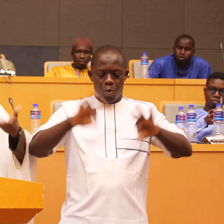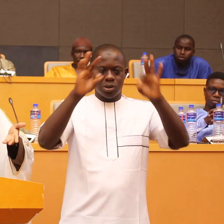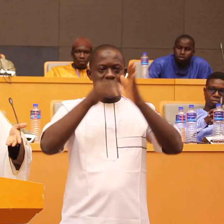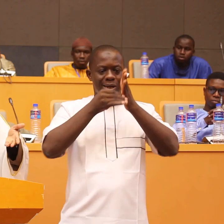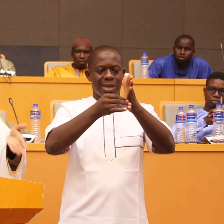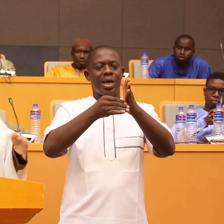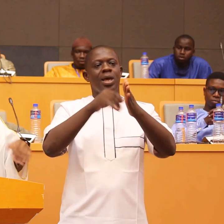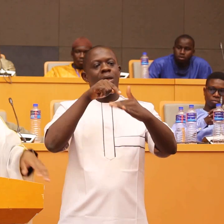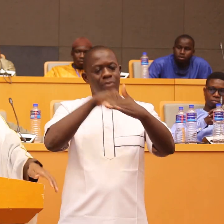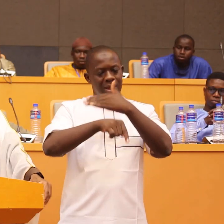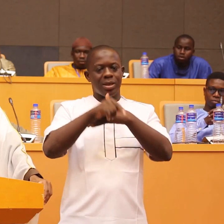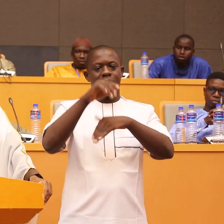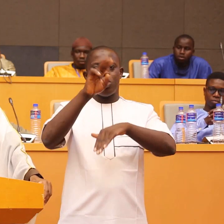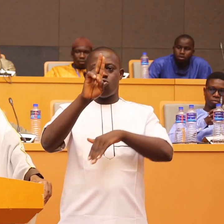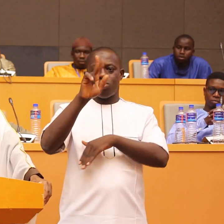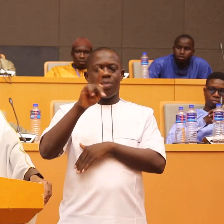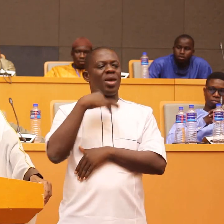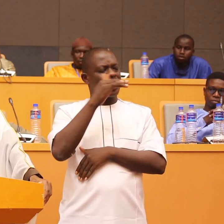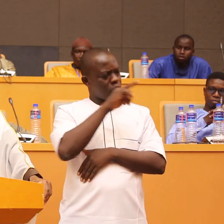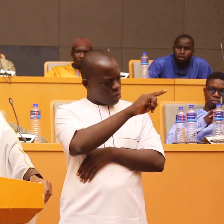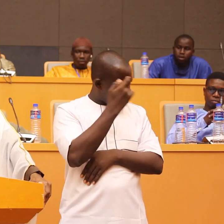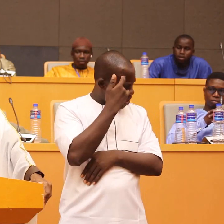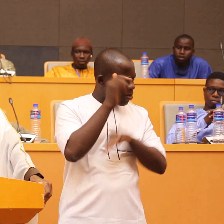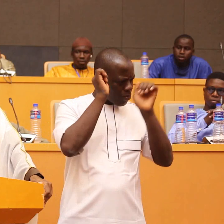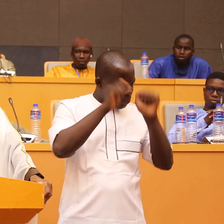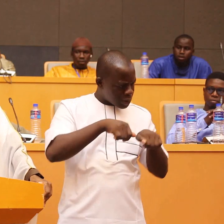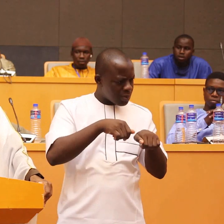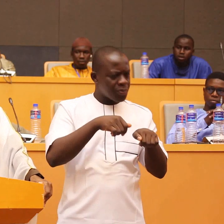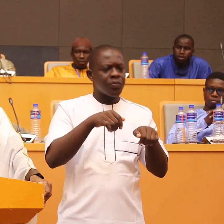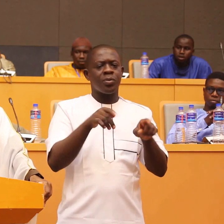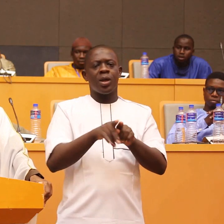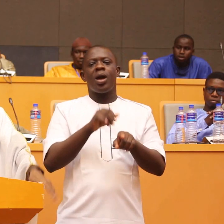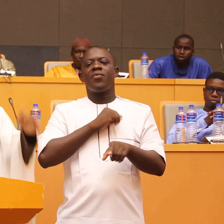am entitled to be imam in that masjid the Sheikh said to me